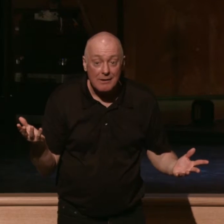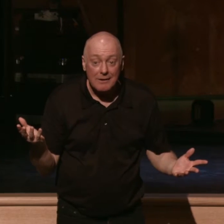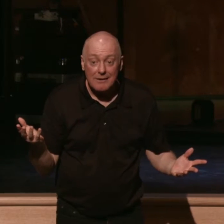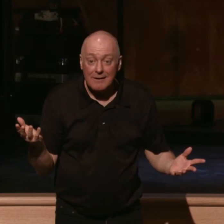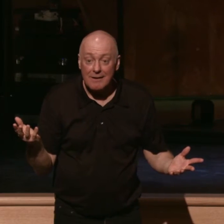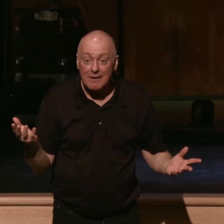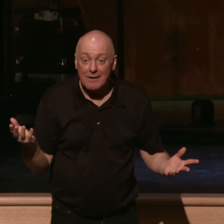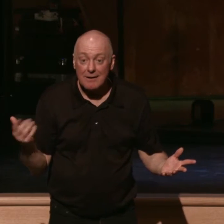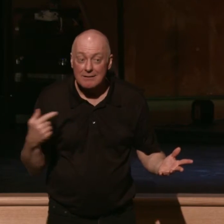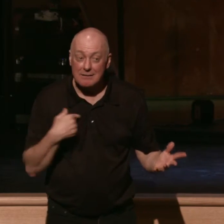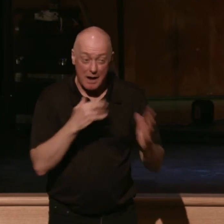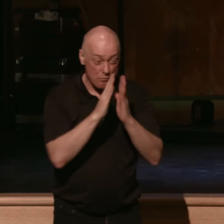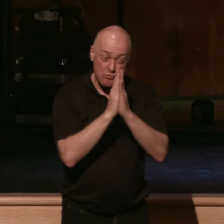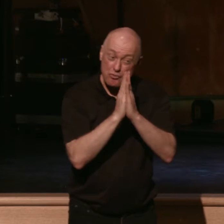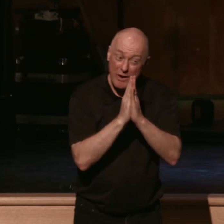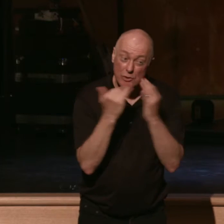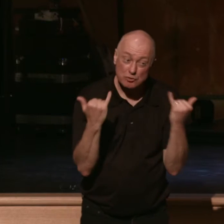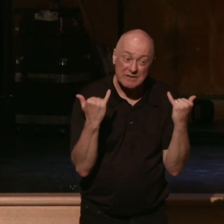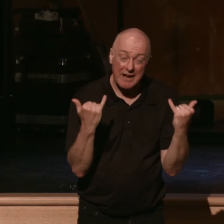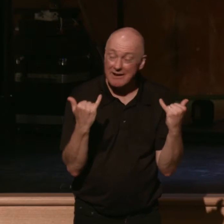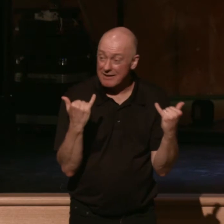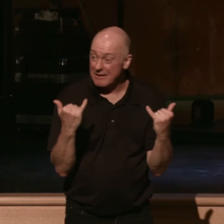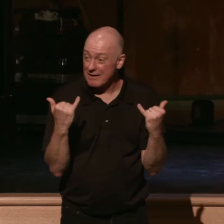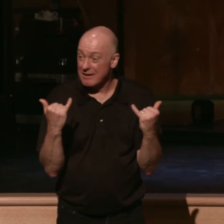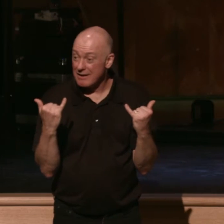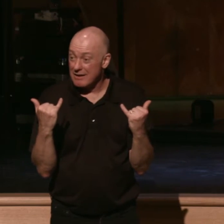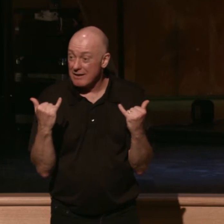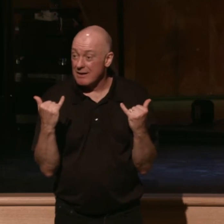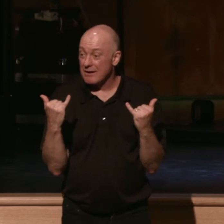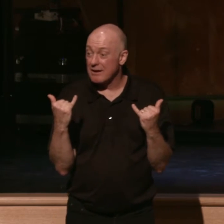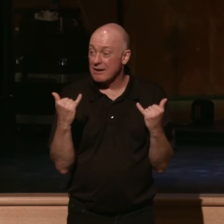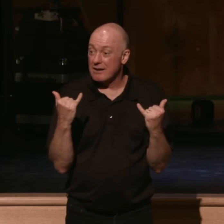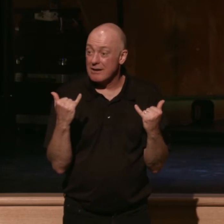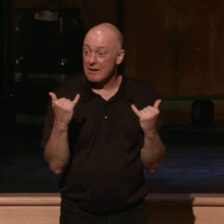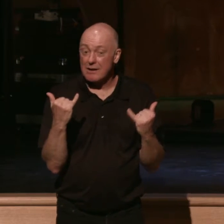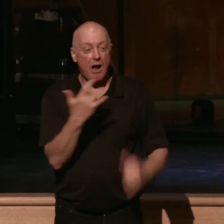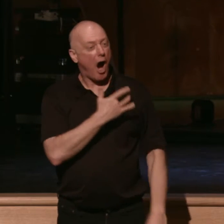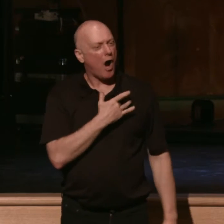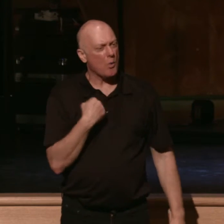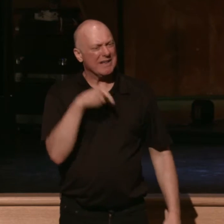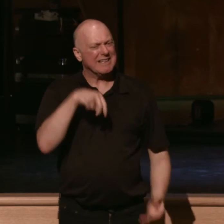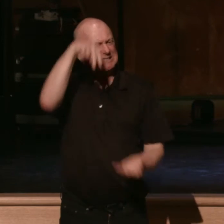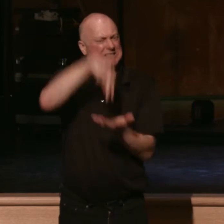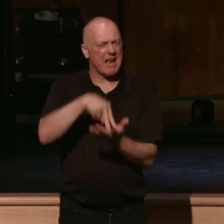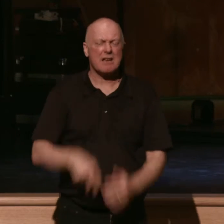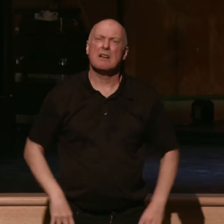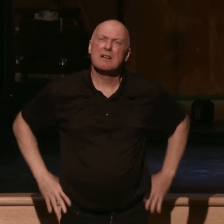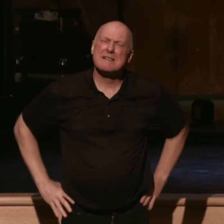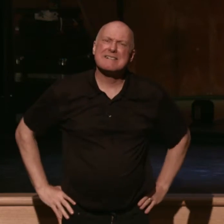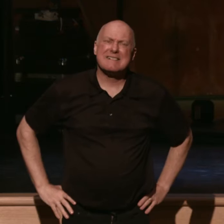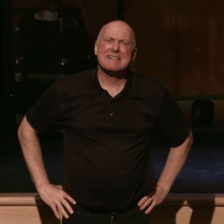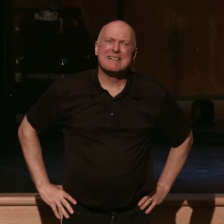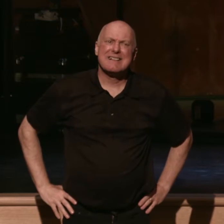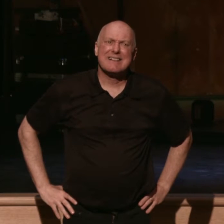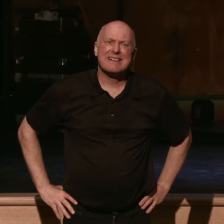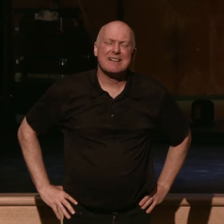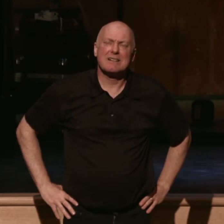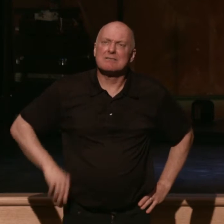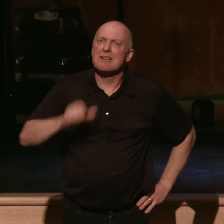I'm praying today in our hearts we make a stand and say, know what? You know what? I'm not gonna make excuses anymore